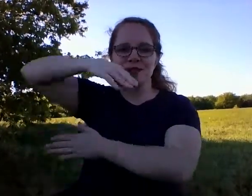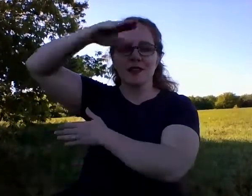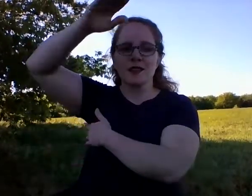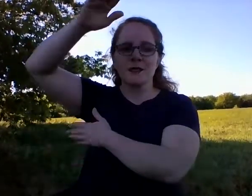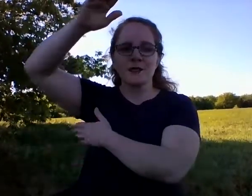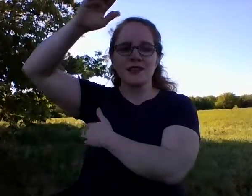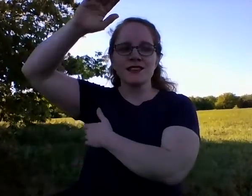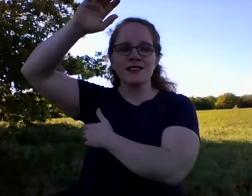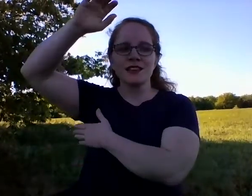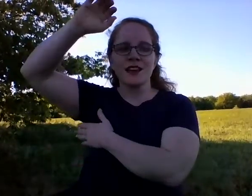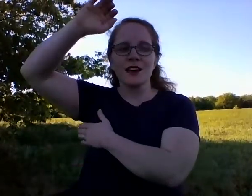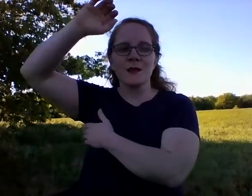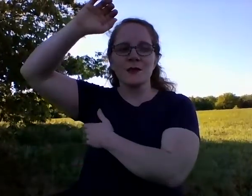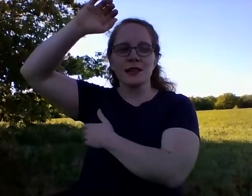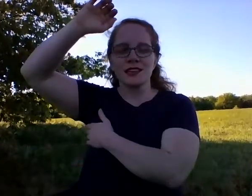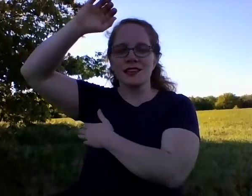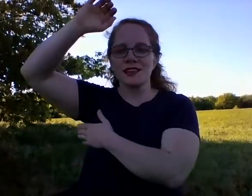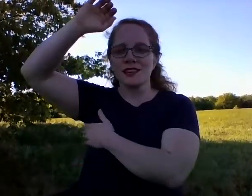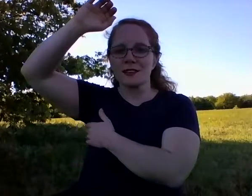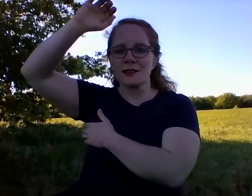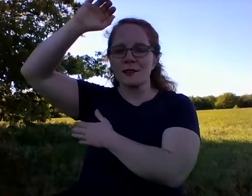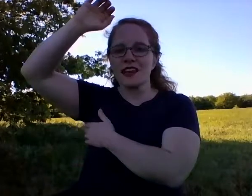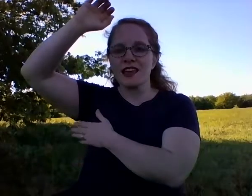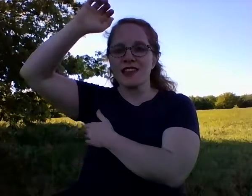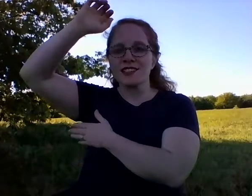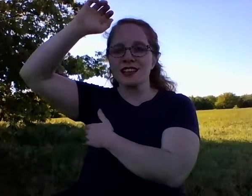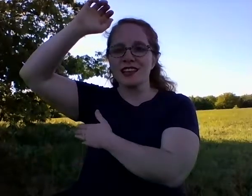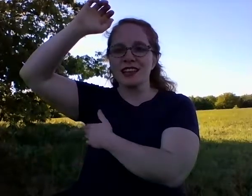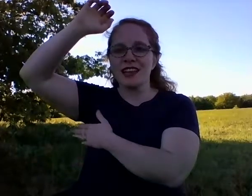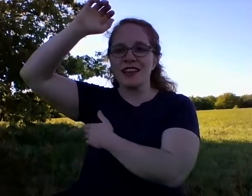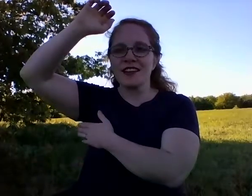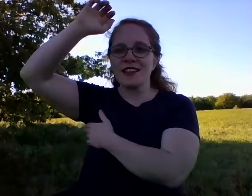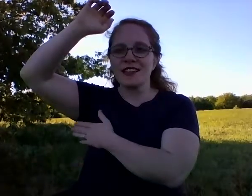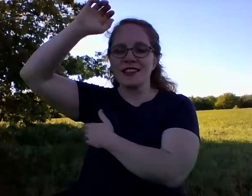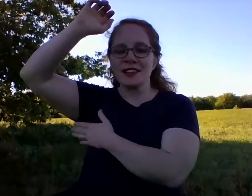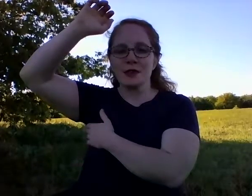Blessed are all that for they shall inherit the earth.